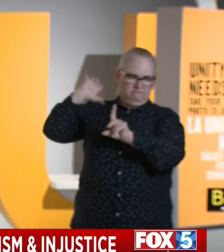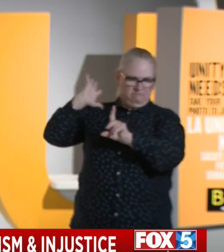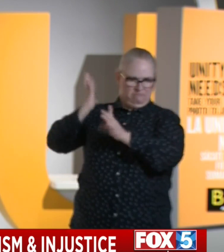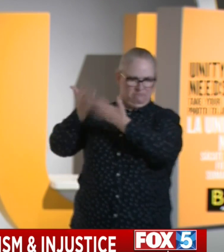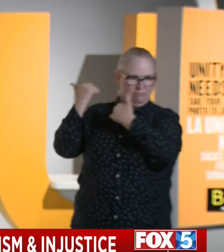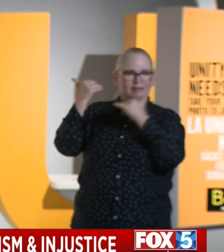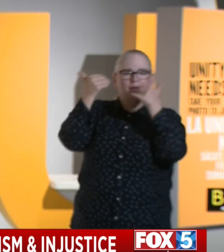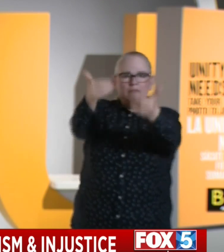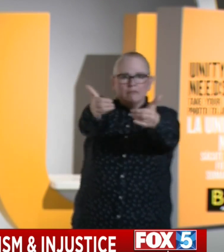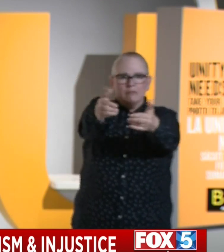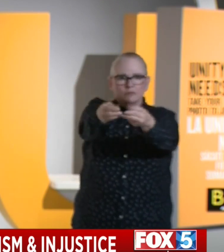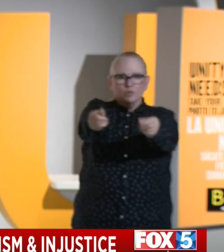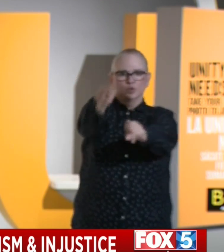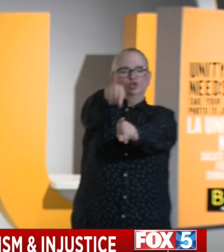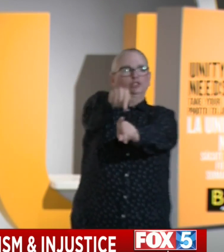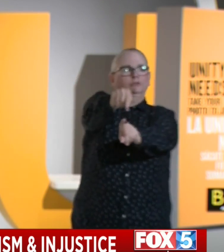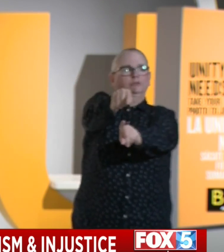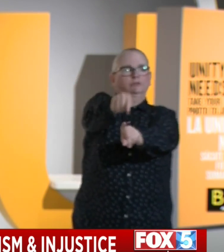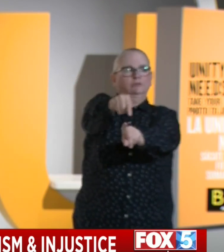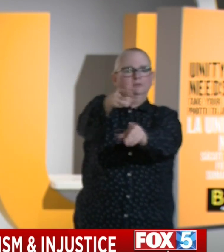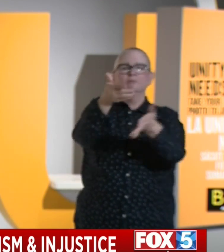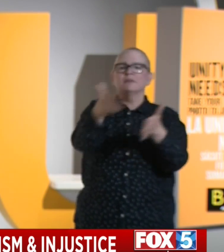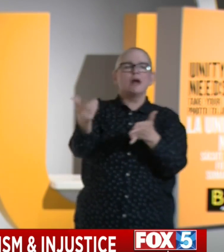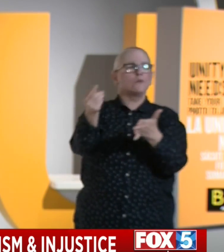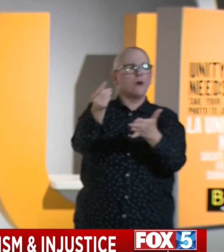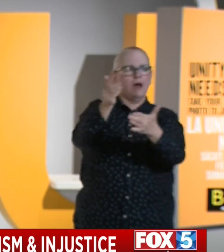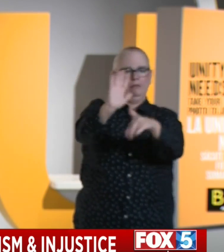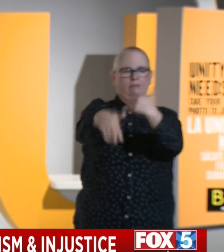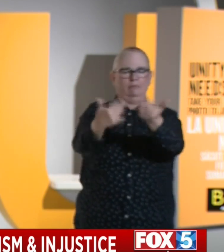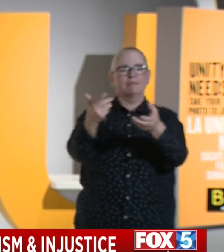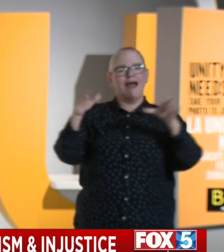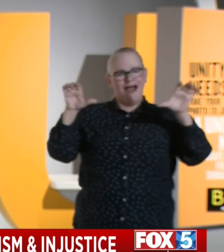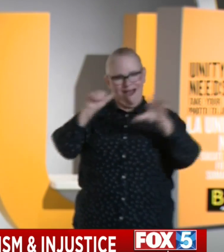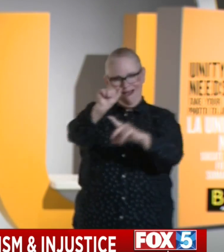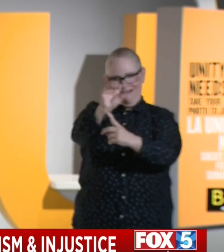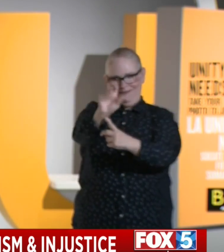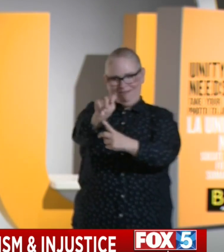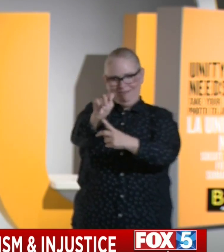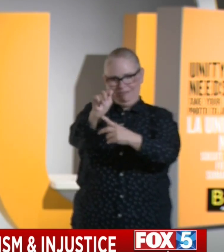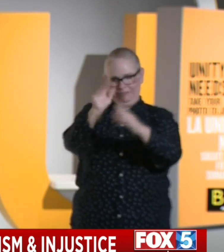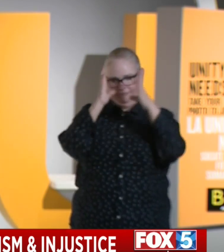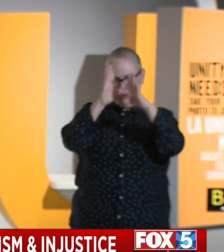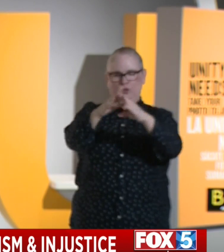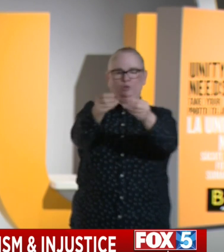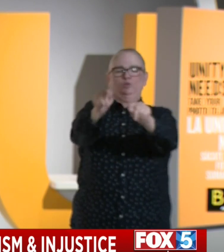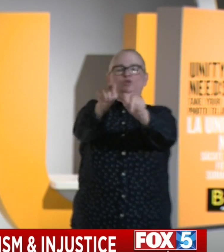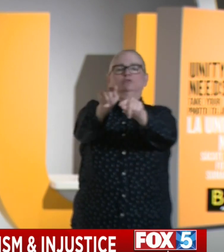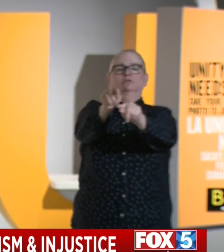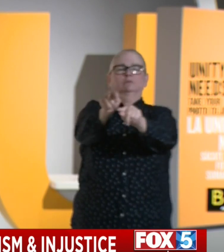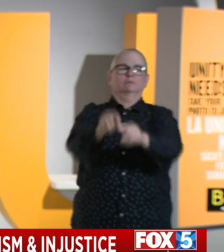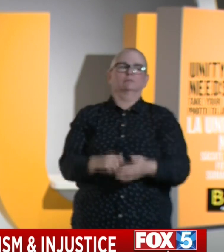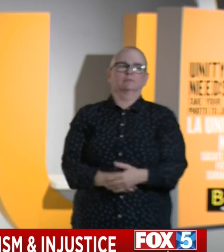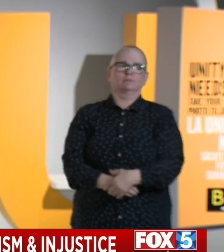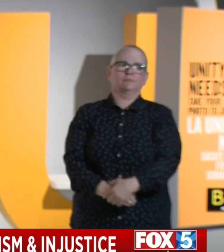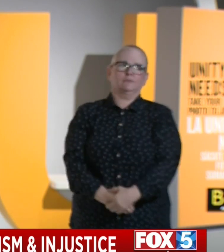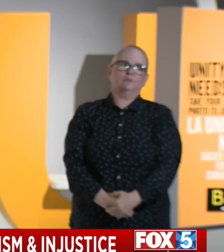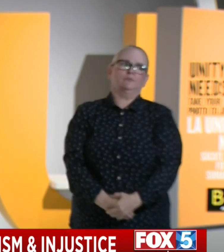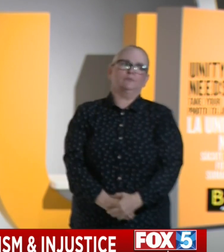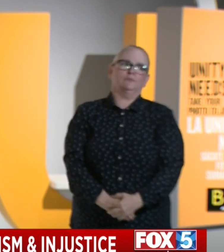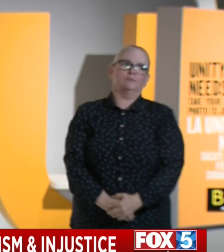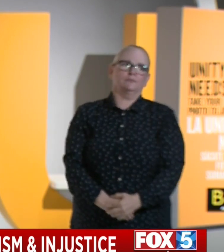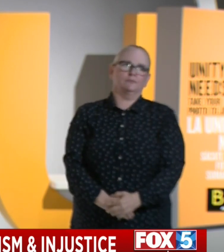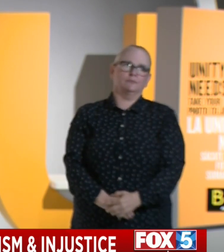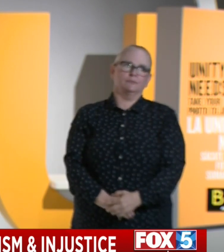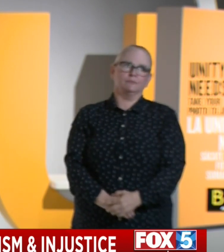turn all these plans that do exist into actions. For me, I was there doing Rodney King as a cop. I was there